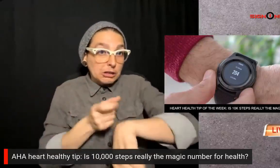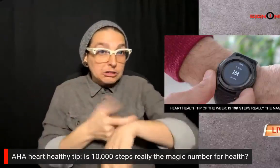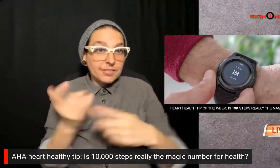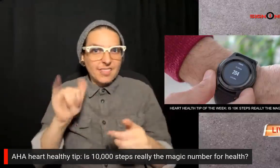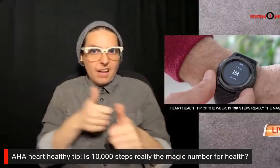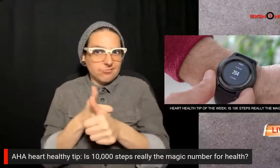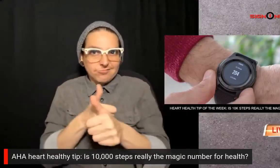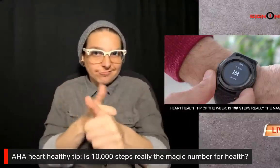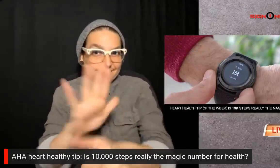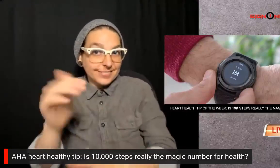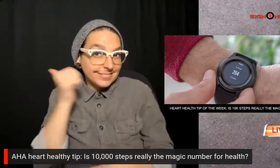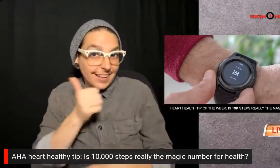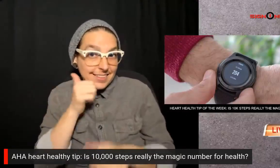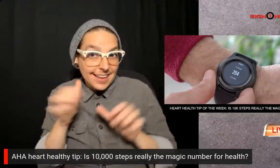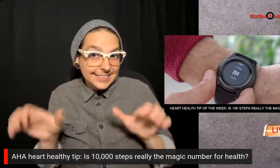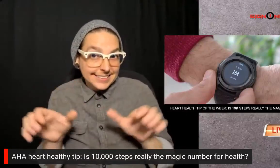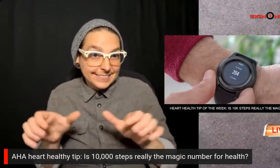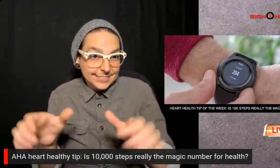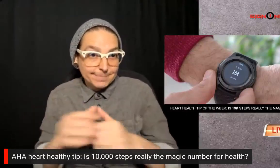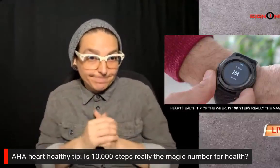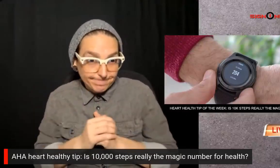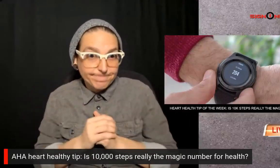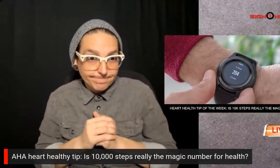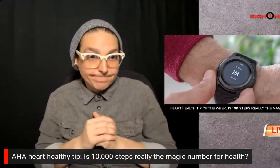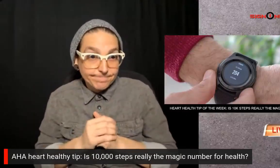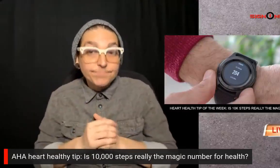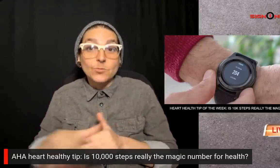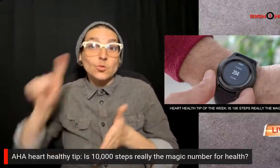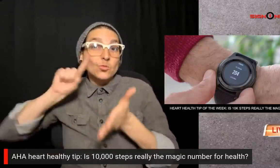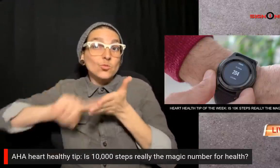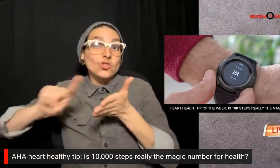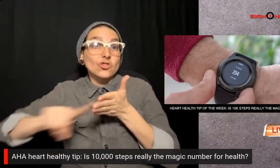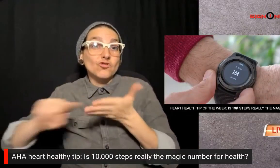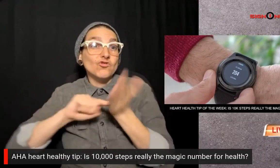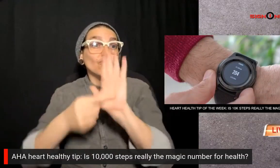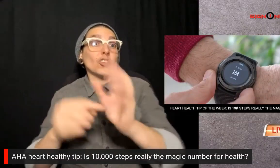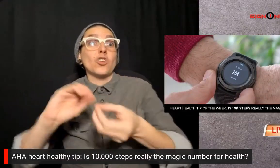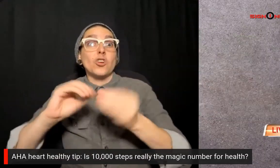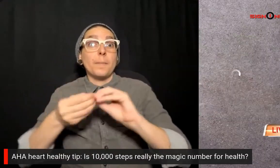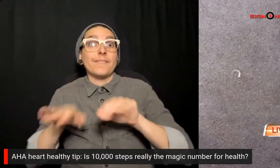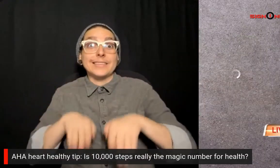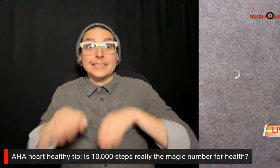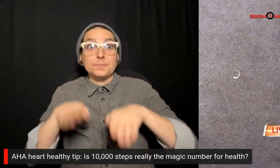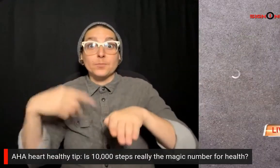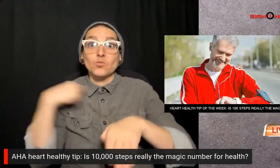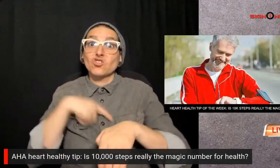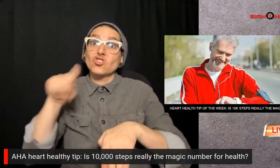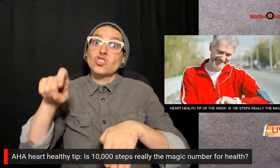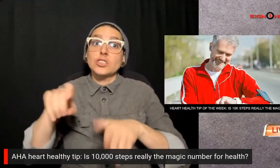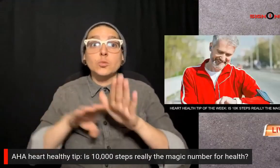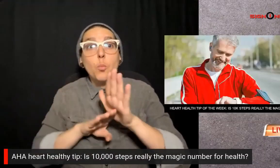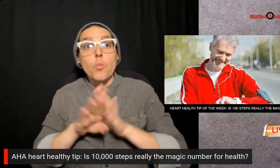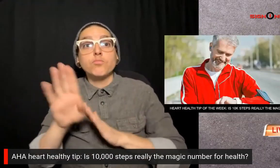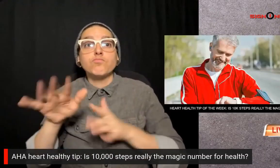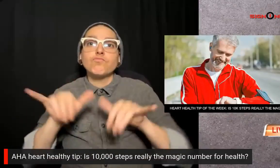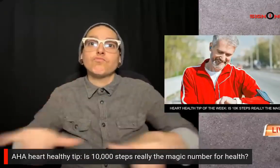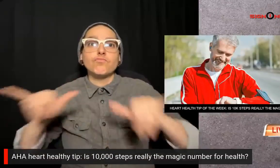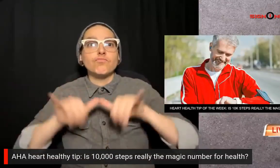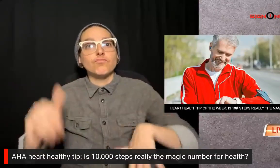that track daily activity research shows the number of steps